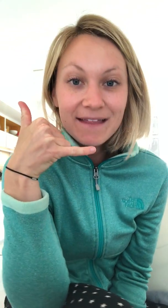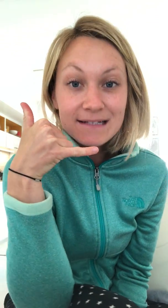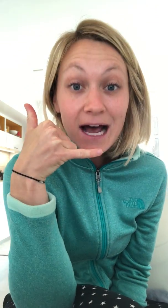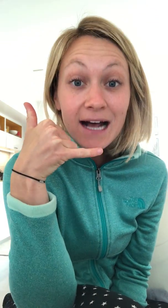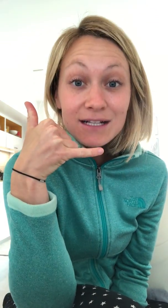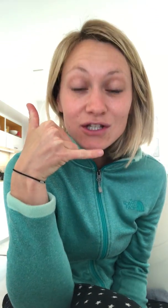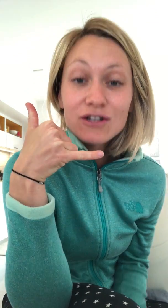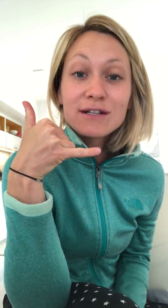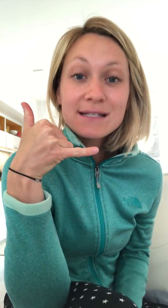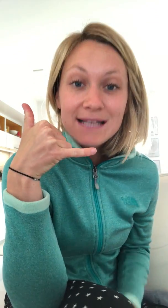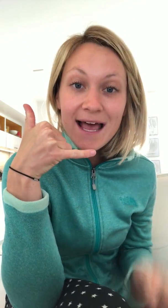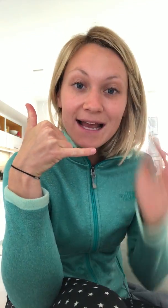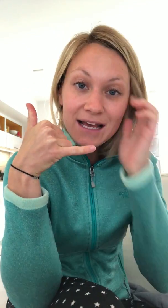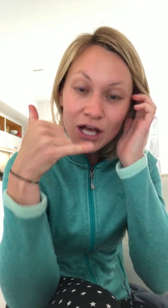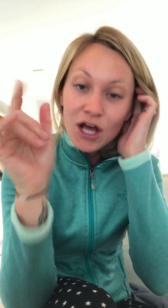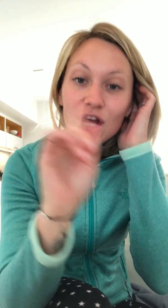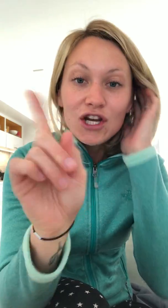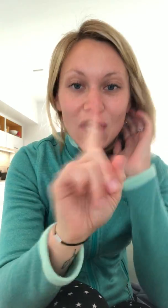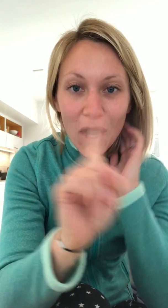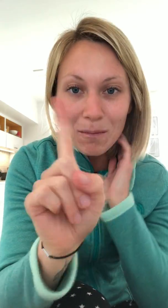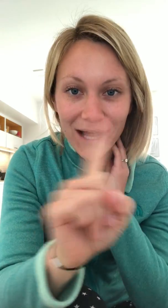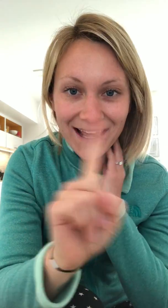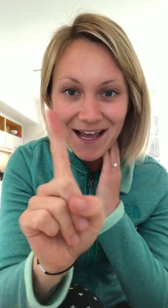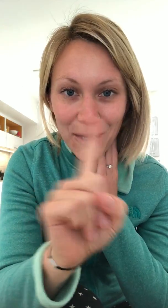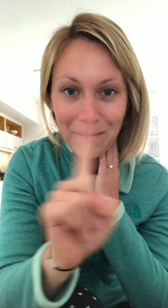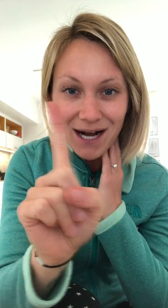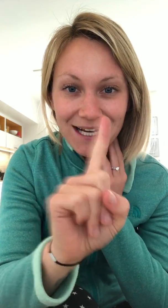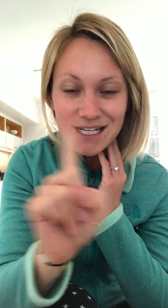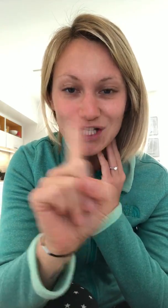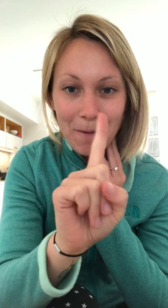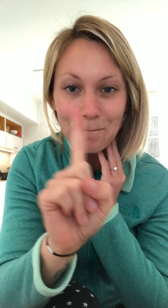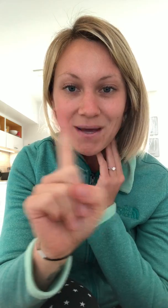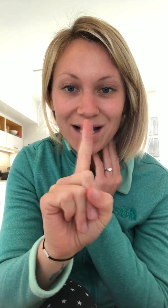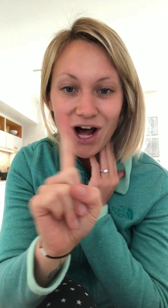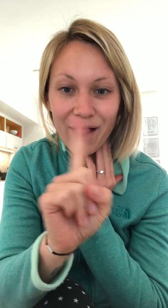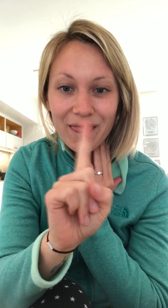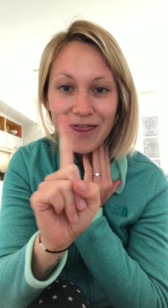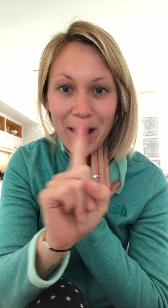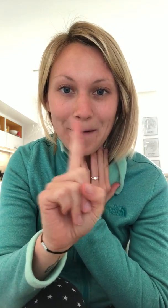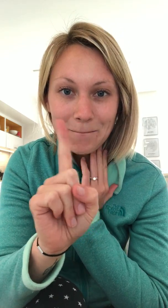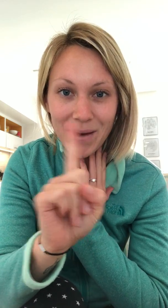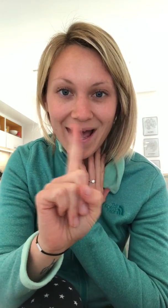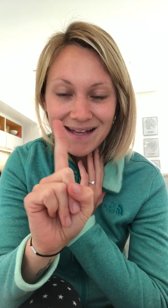the doctor said no more little monkeys jumping on the bed.